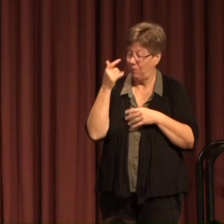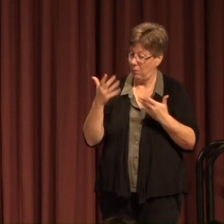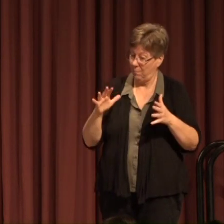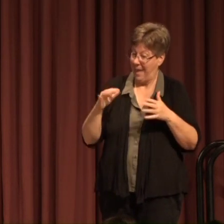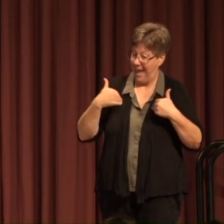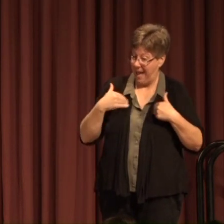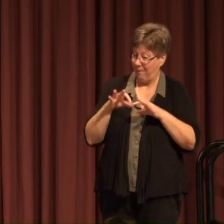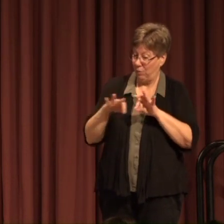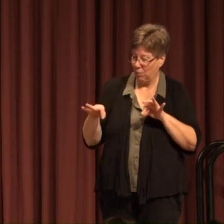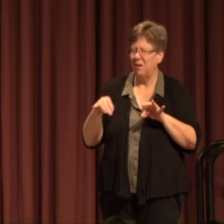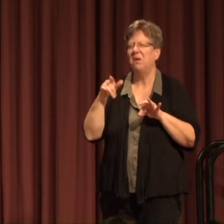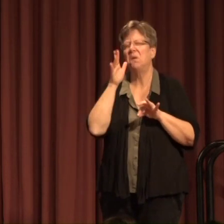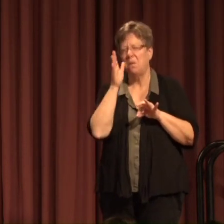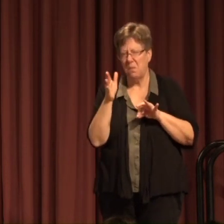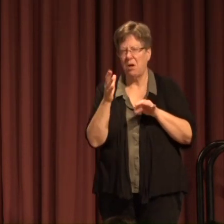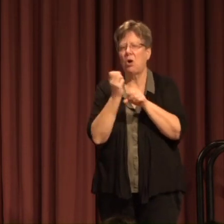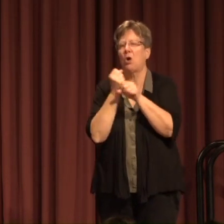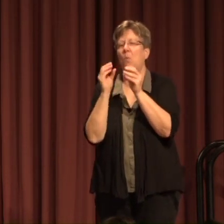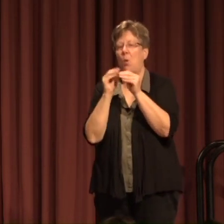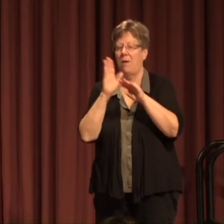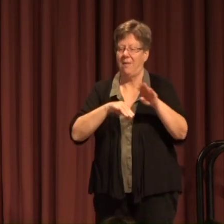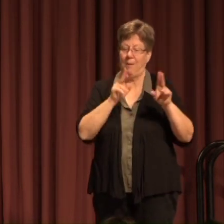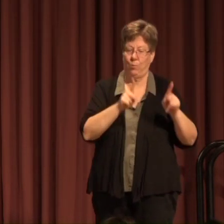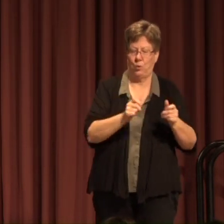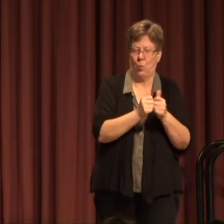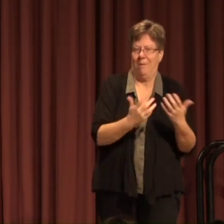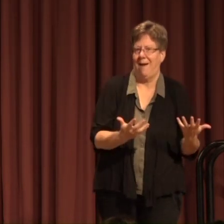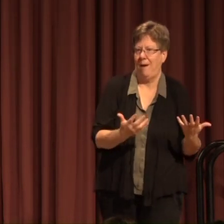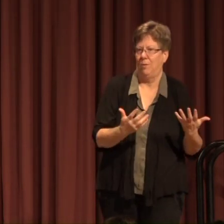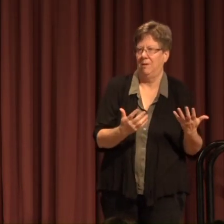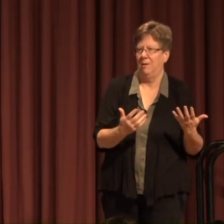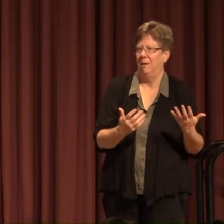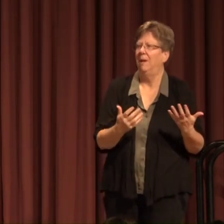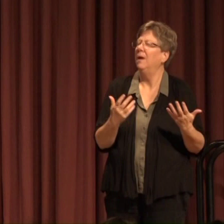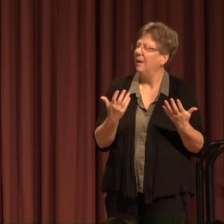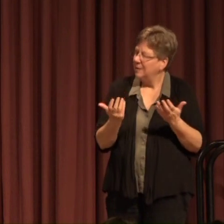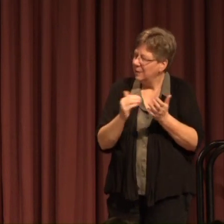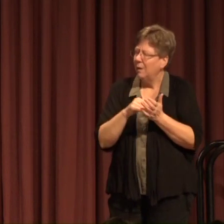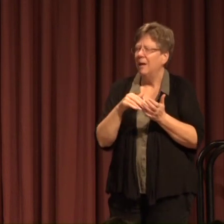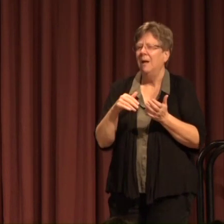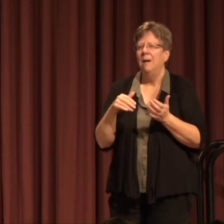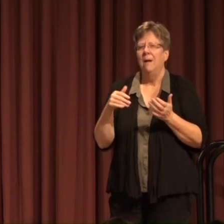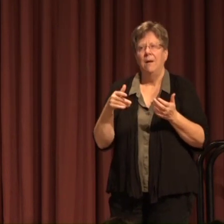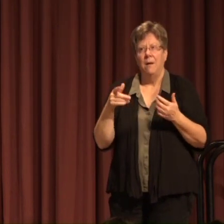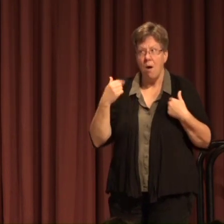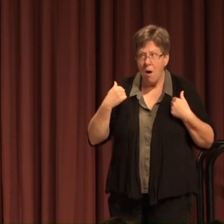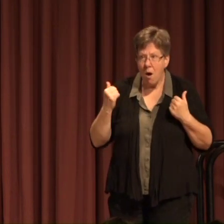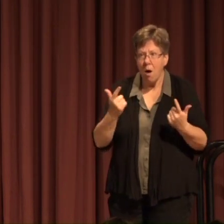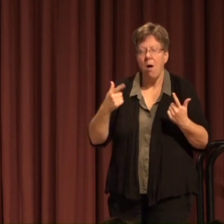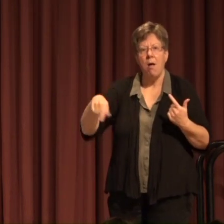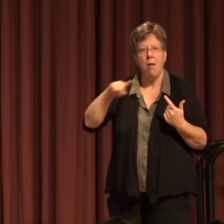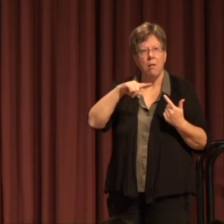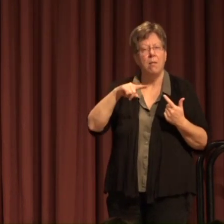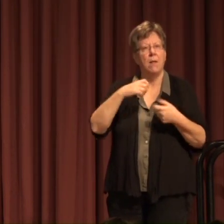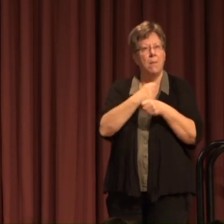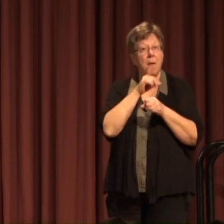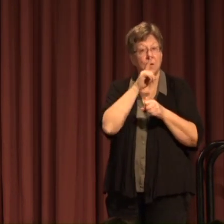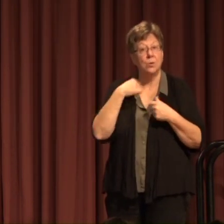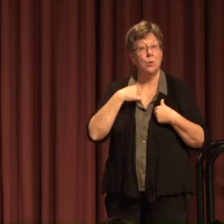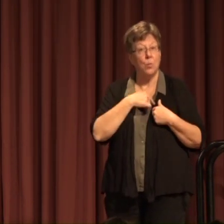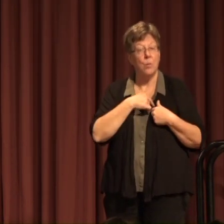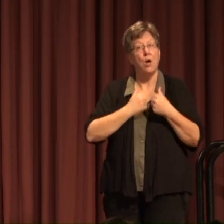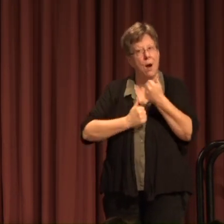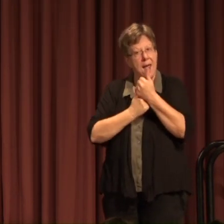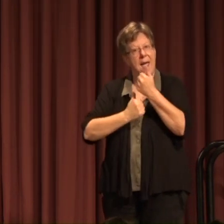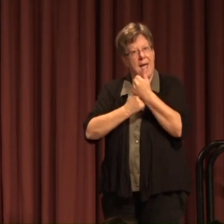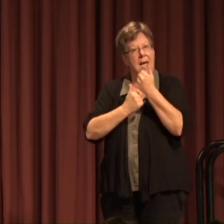graduate So those are That's one of the calls To action today Let's all make sure That we are